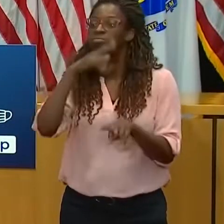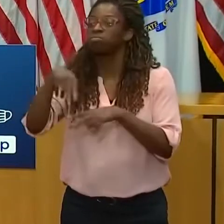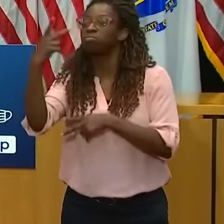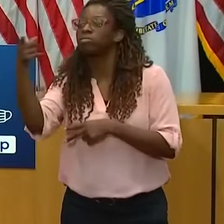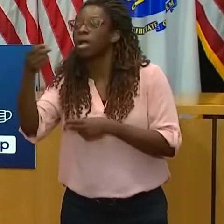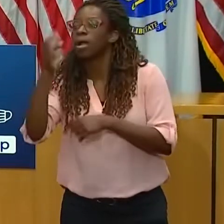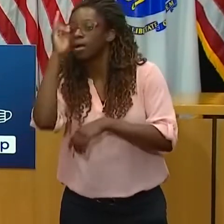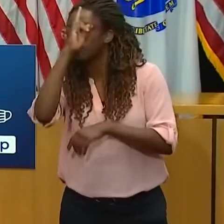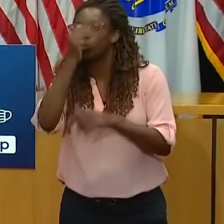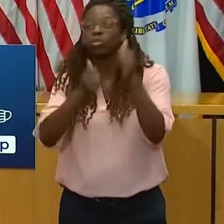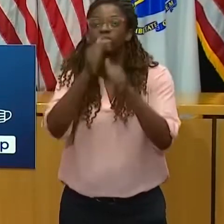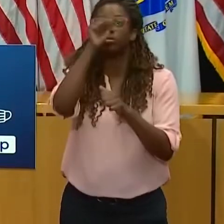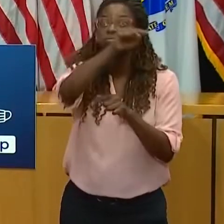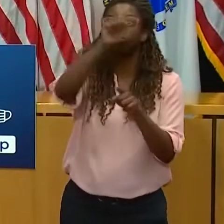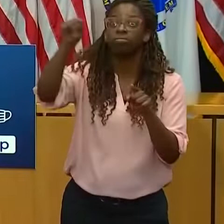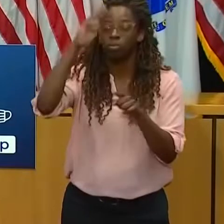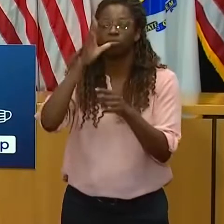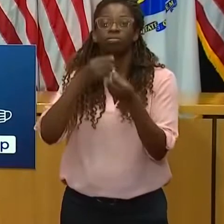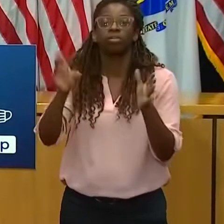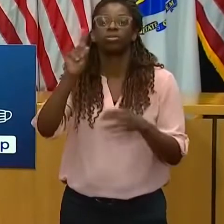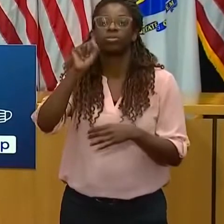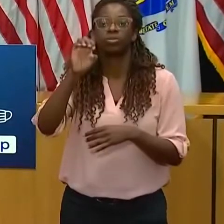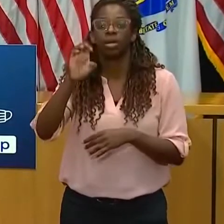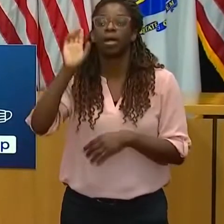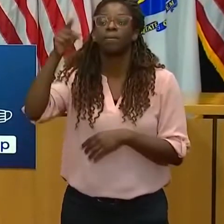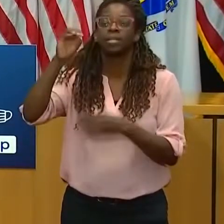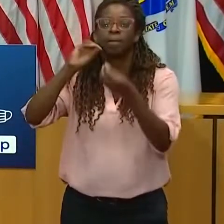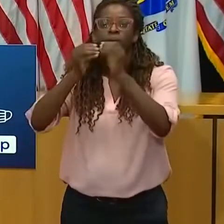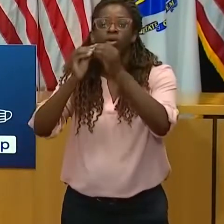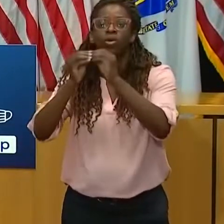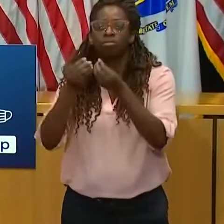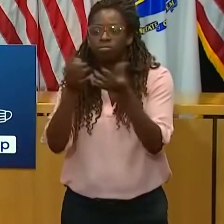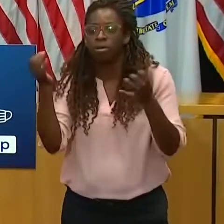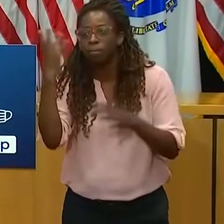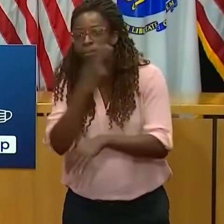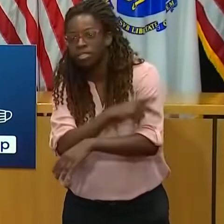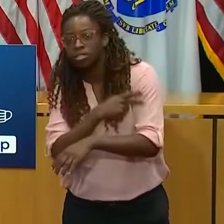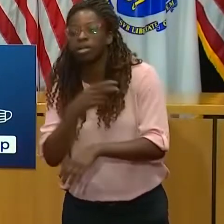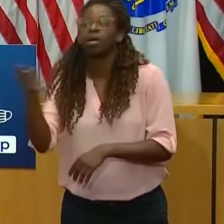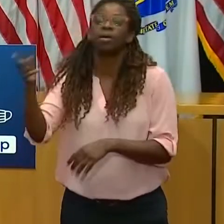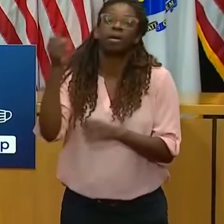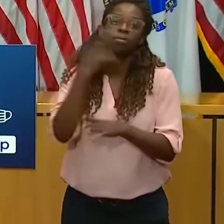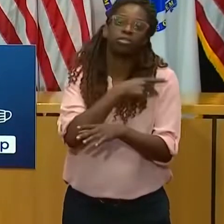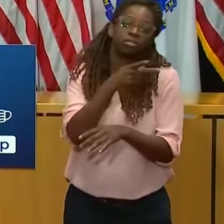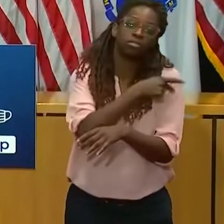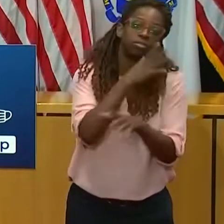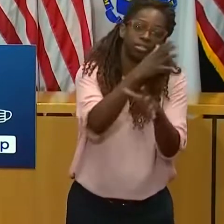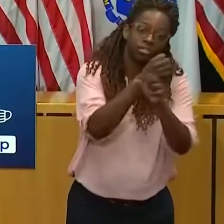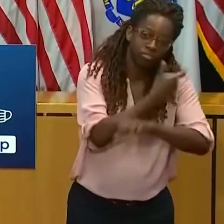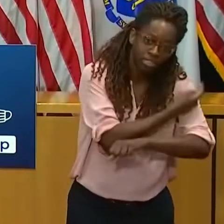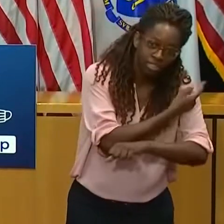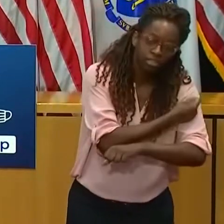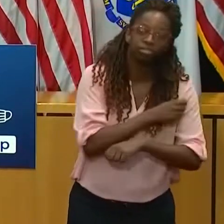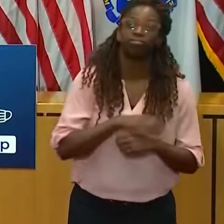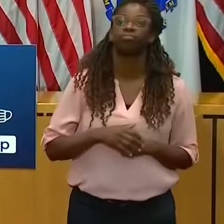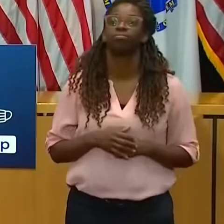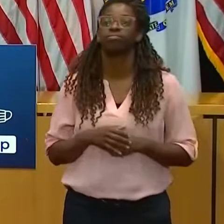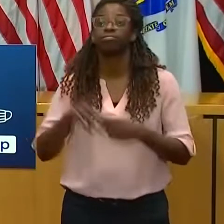dashboard will include information like total doses delivered and administered as well as geographic information.